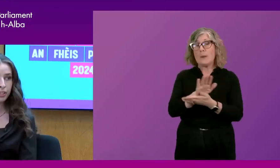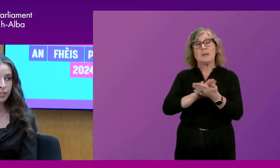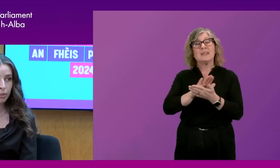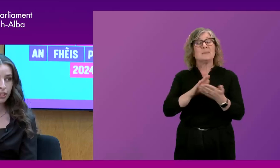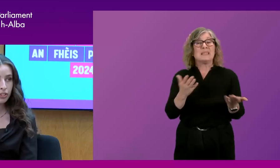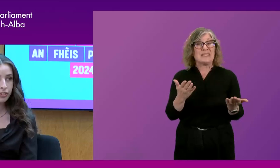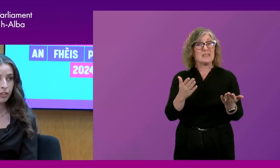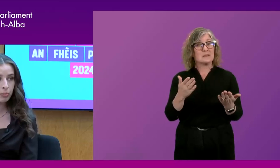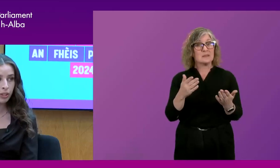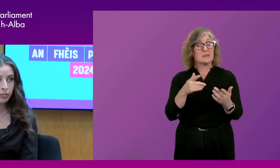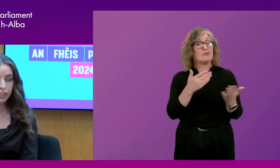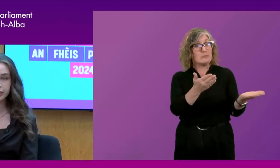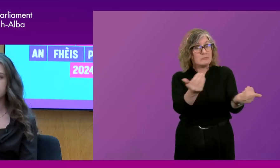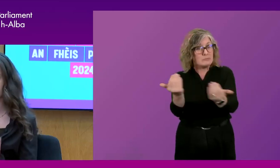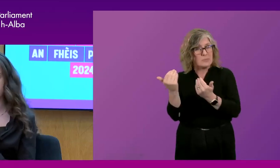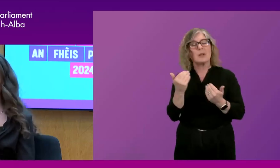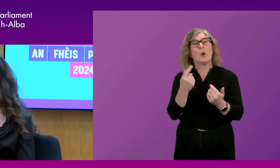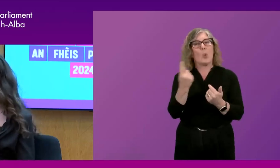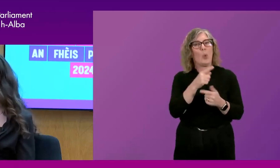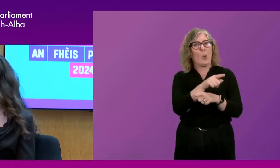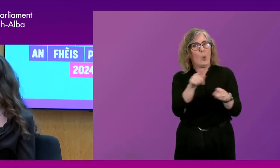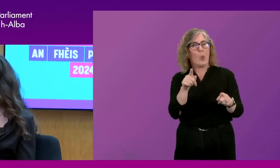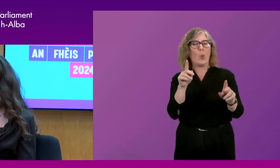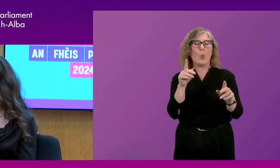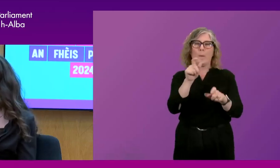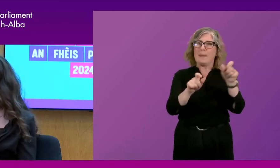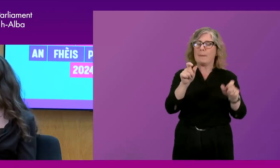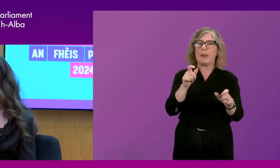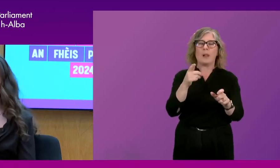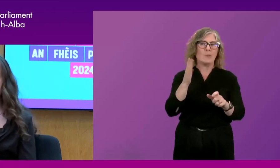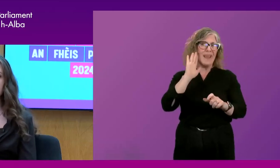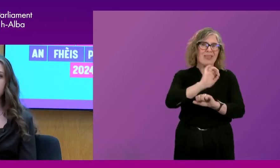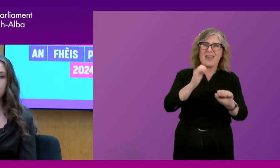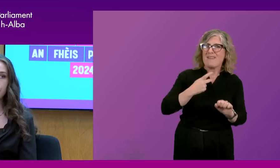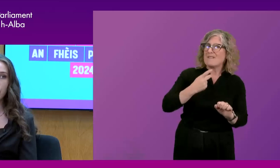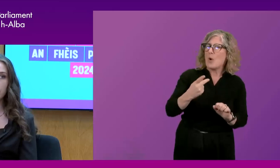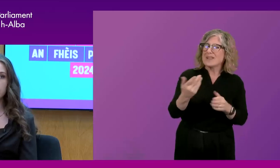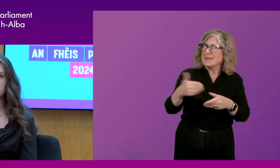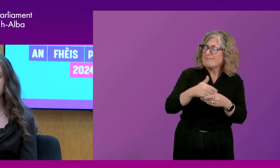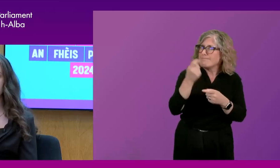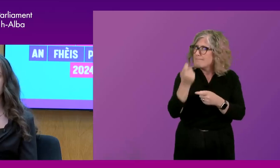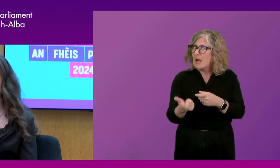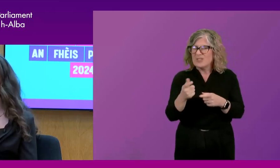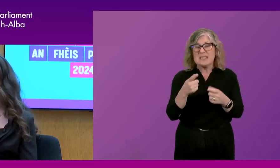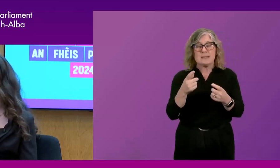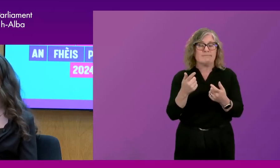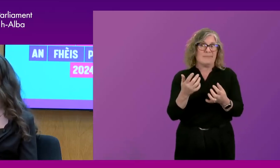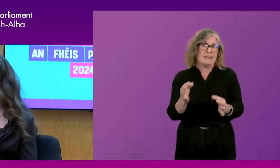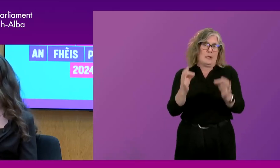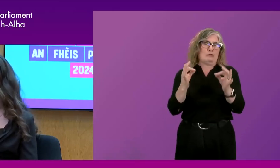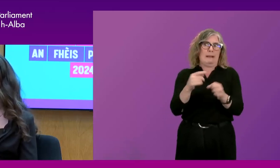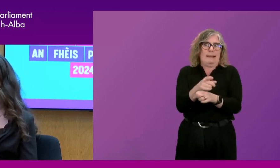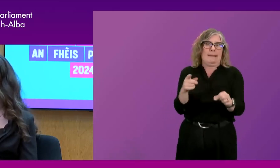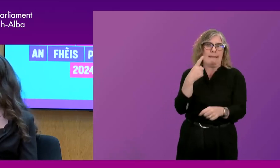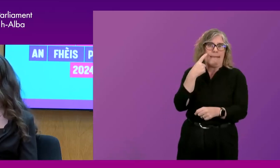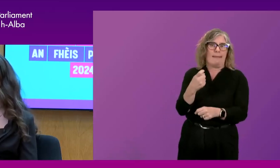meaningful participation of seldom heard voices in particular, in particular young people. Um, but you know, my earliest